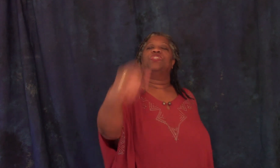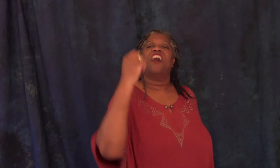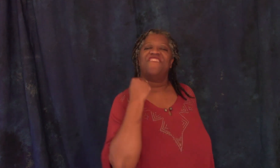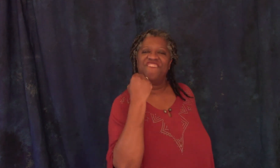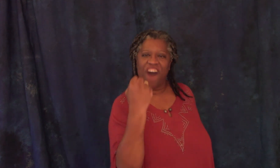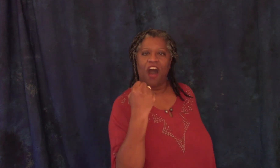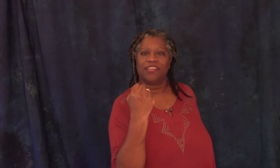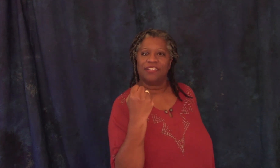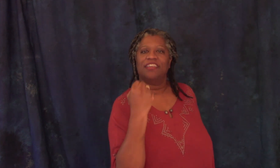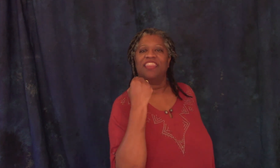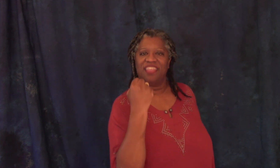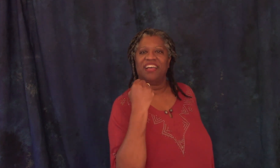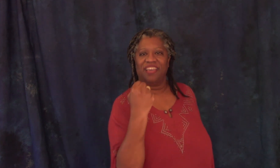fought the king